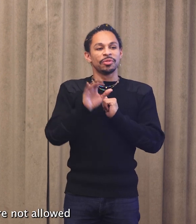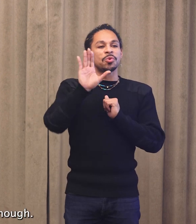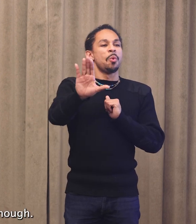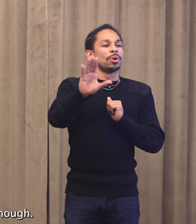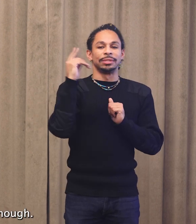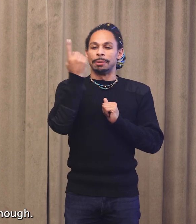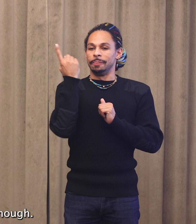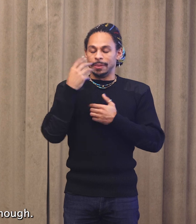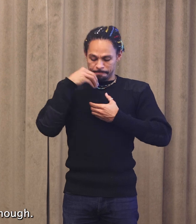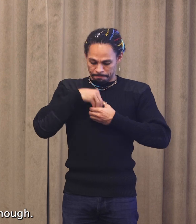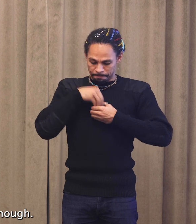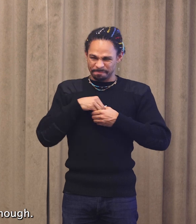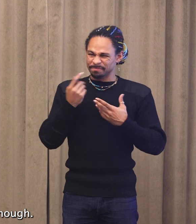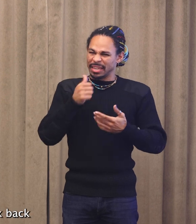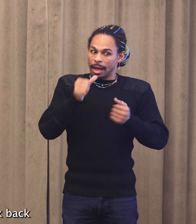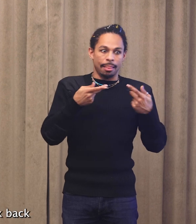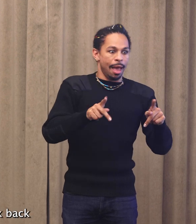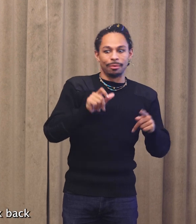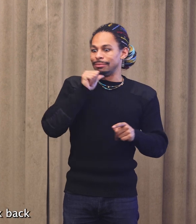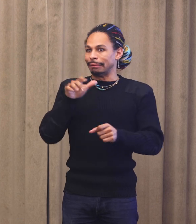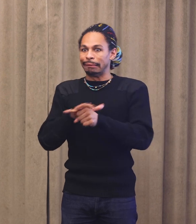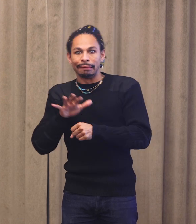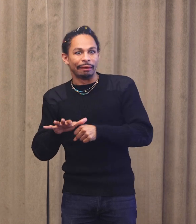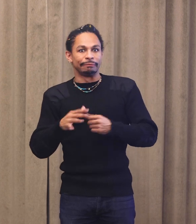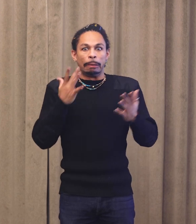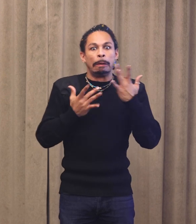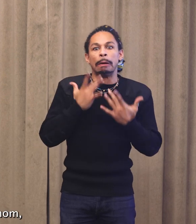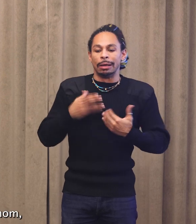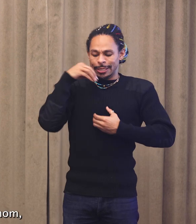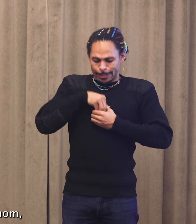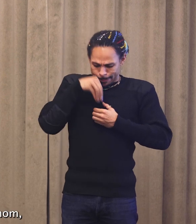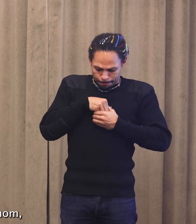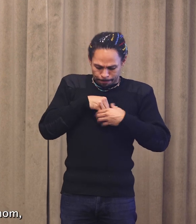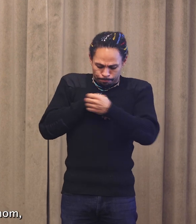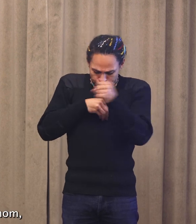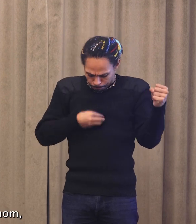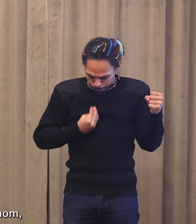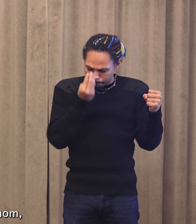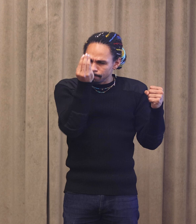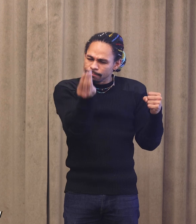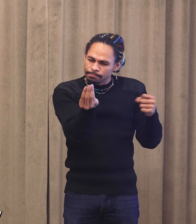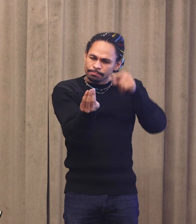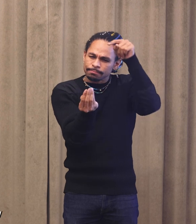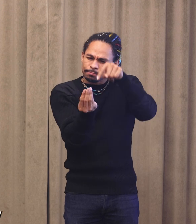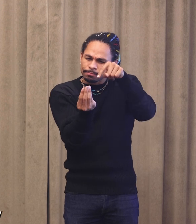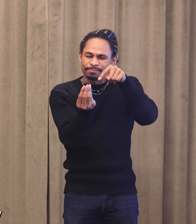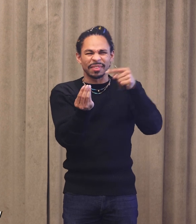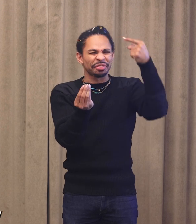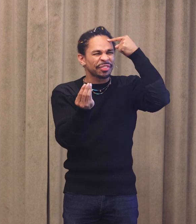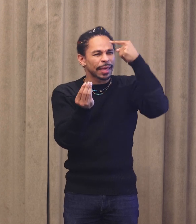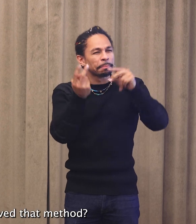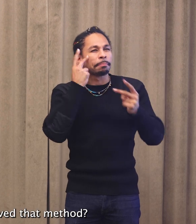not allowed or not enough, and think back from whom, how,